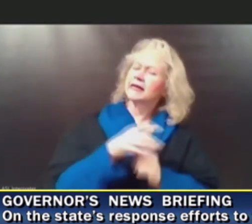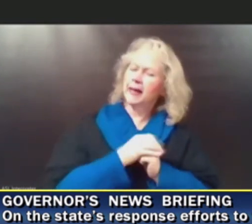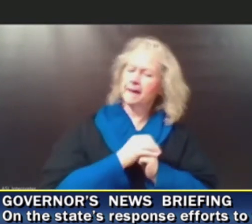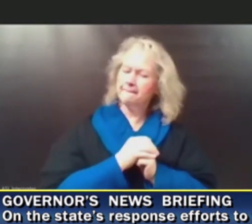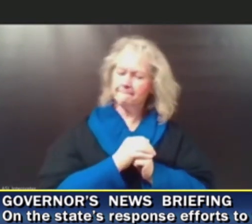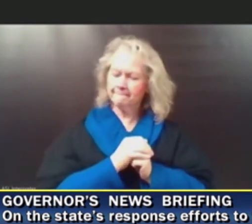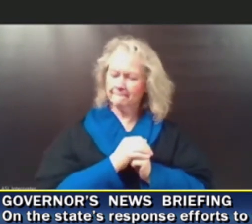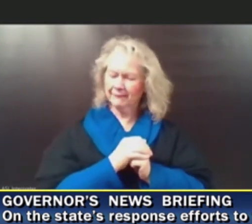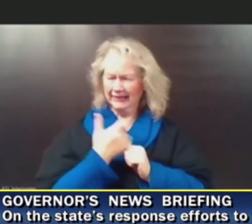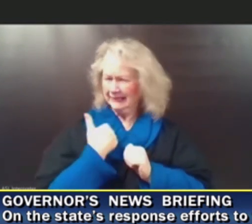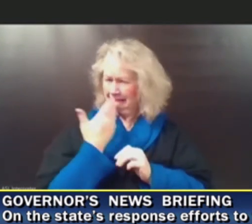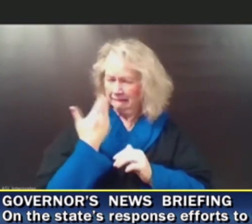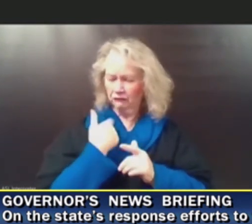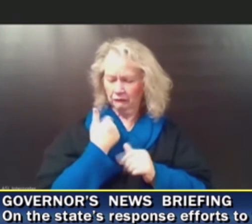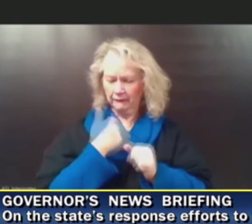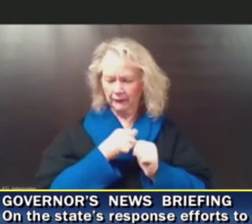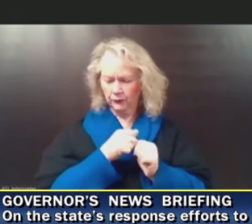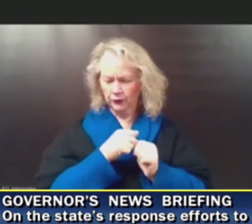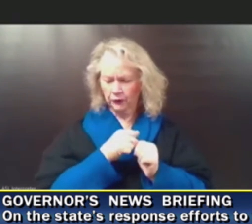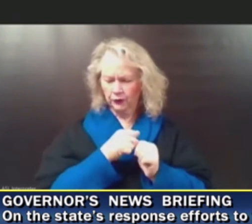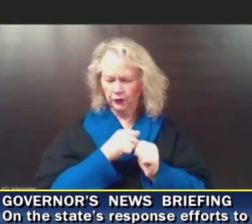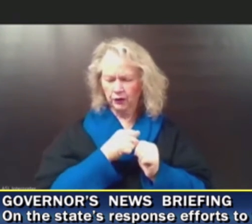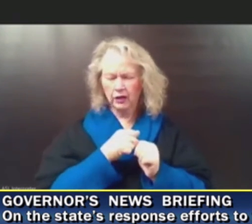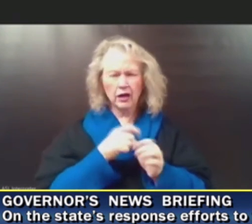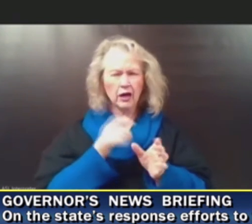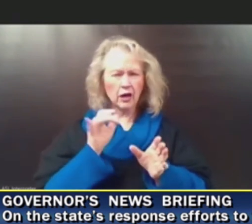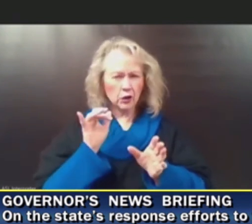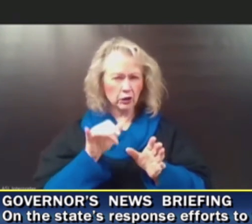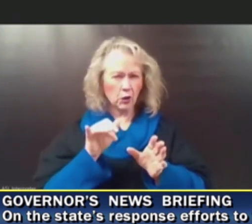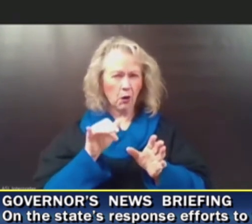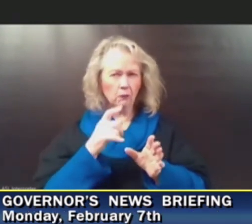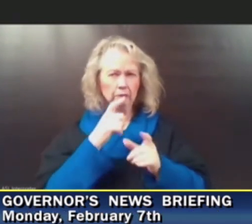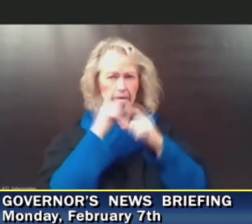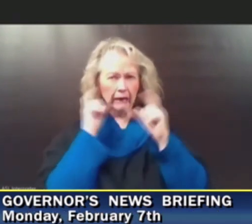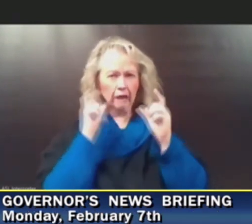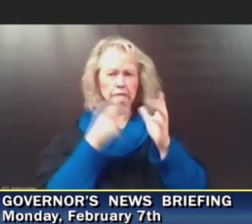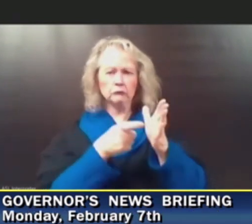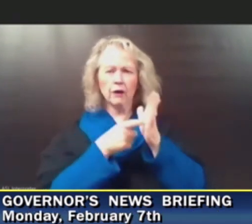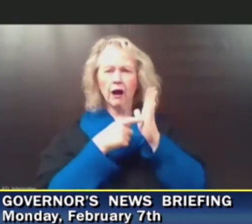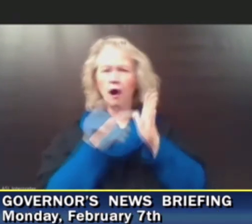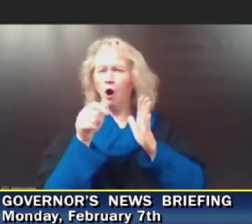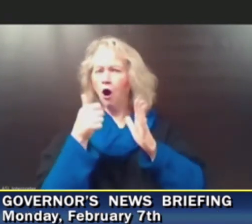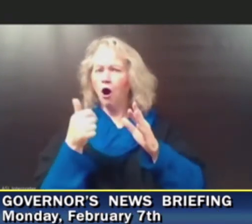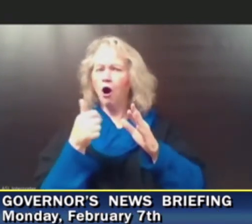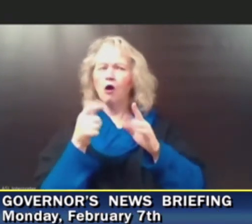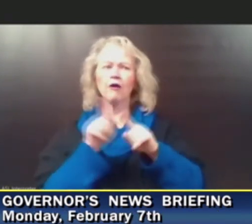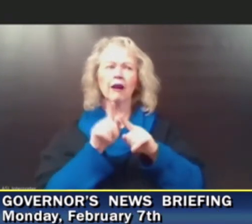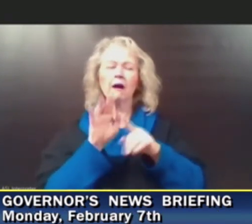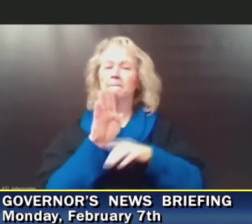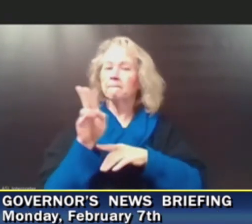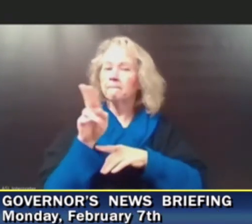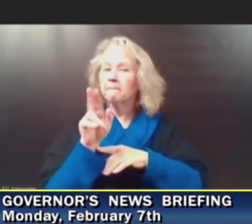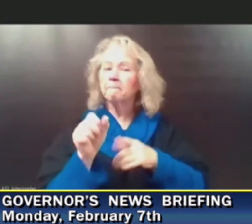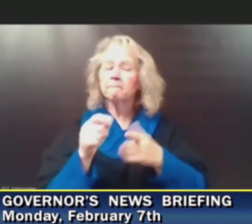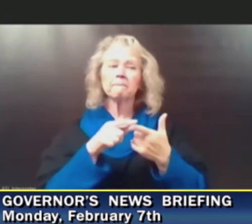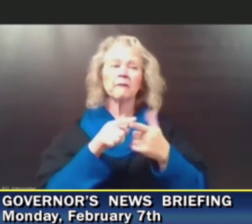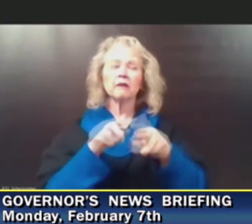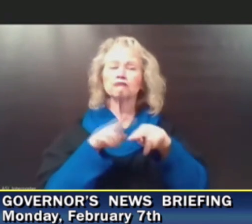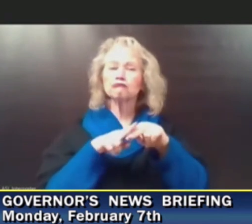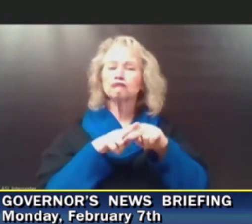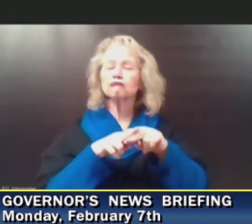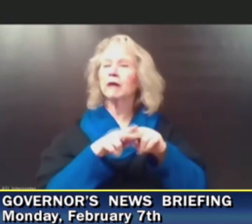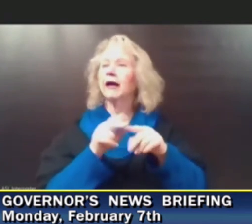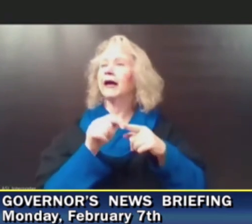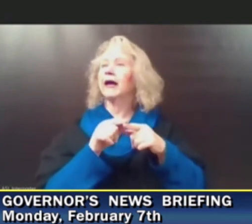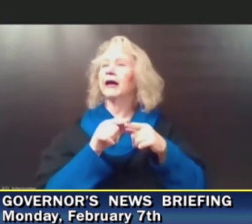for not remembering this, do we still have a mask mandate in place elsewhere, like on public transportation, things like that? Is that going to be